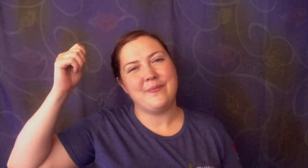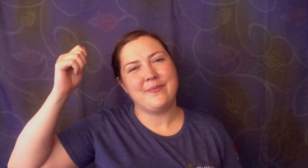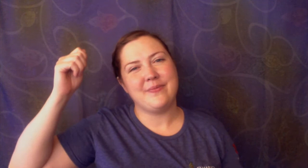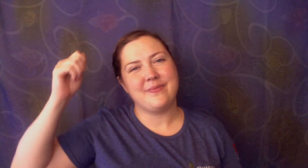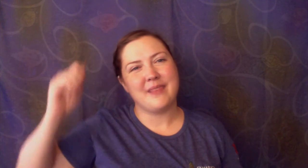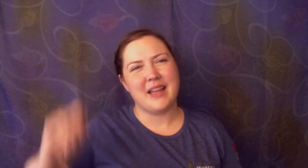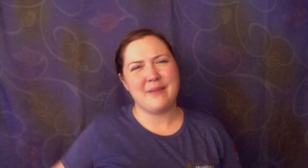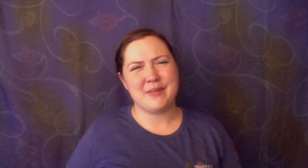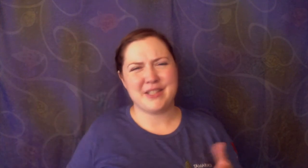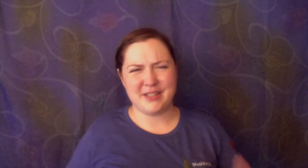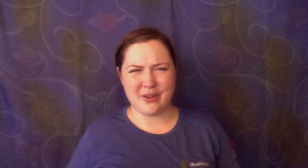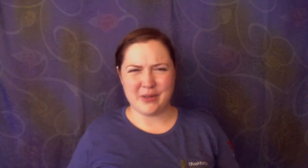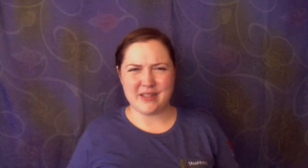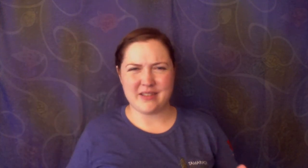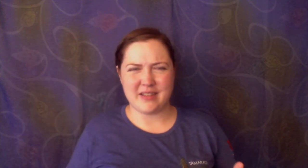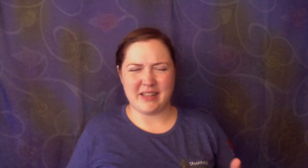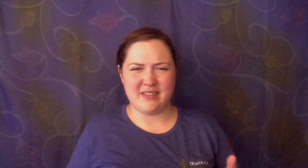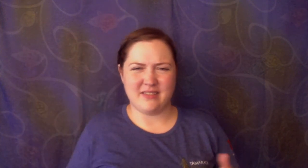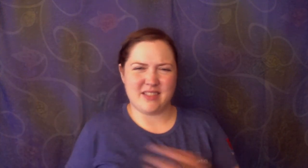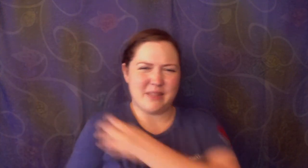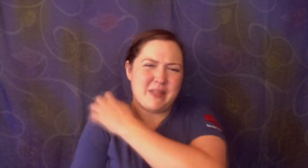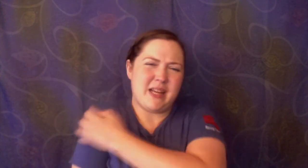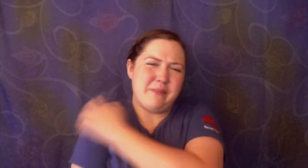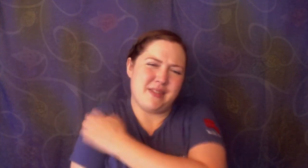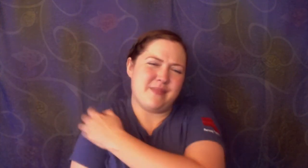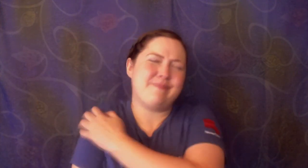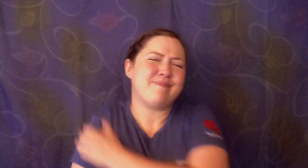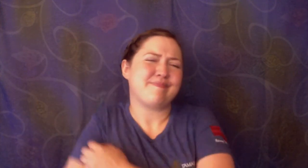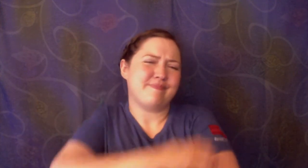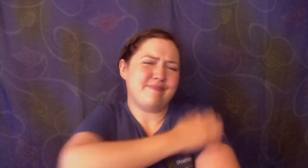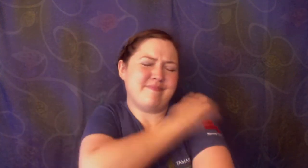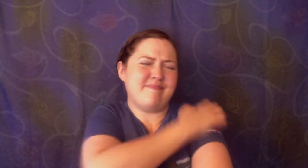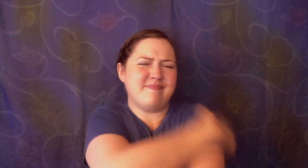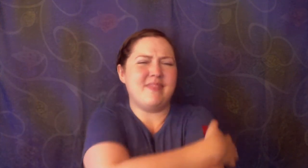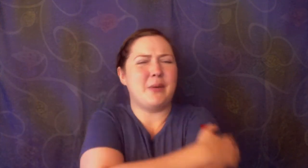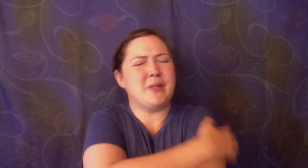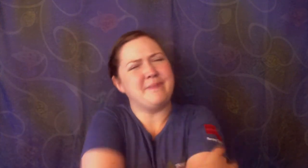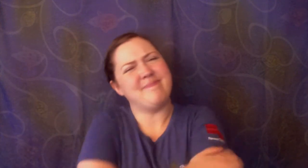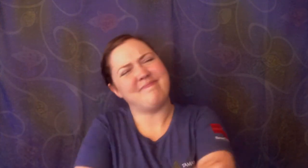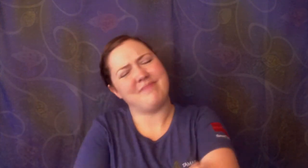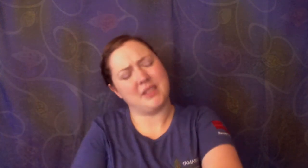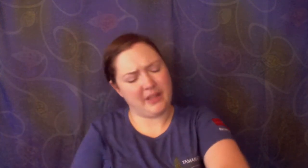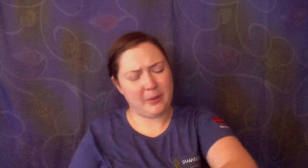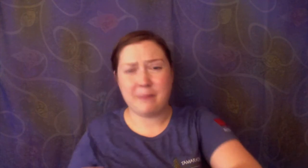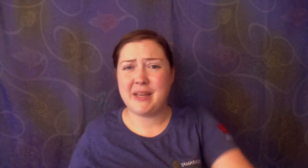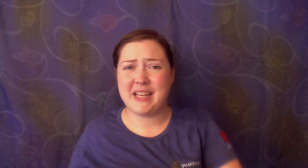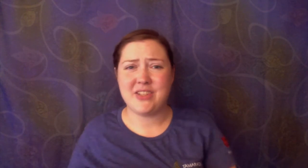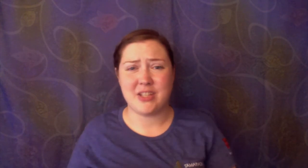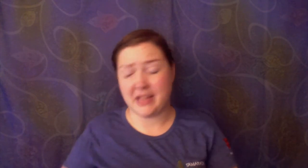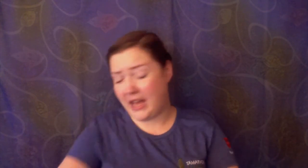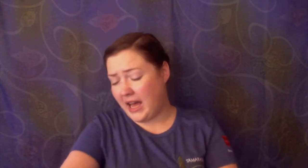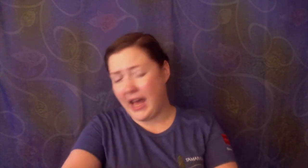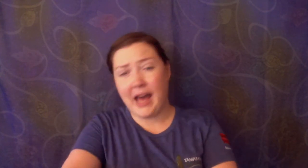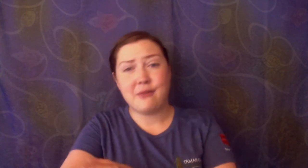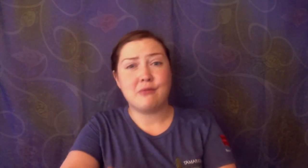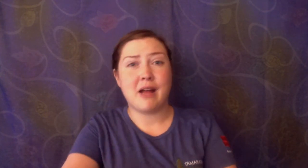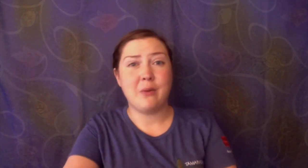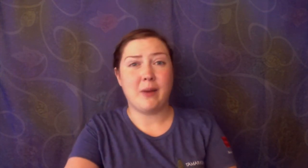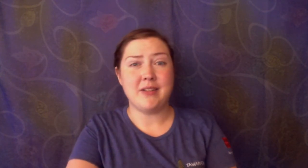But she noticed that sometimes they were a bit itchy. They had red welts